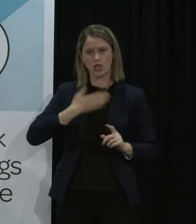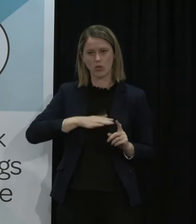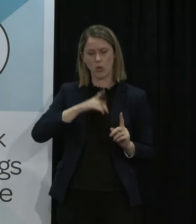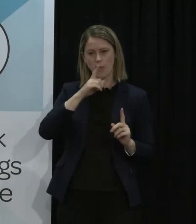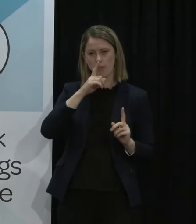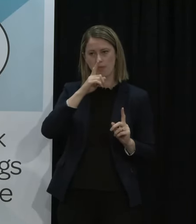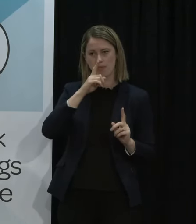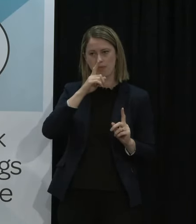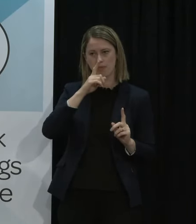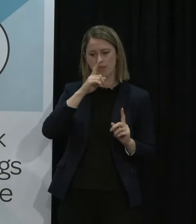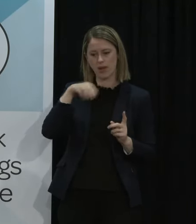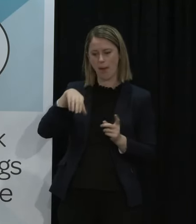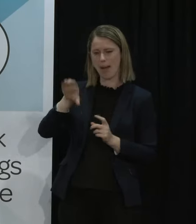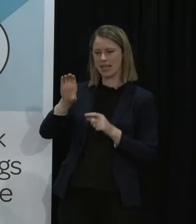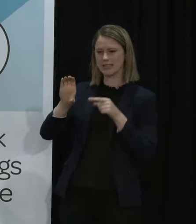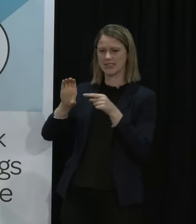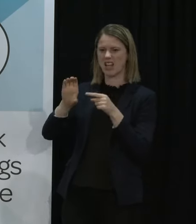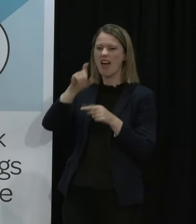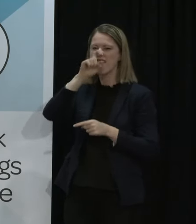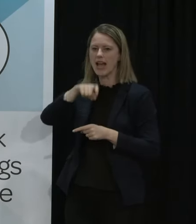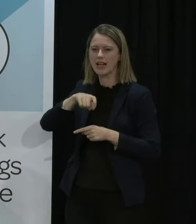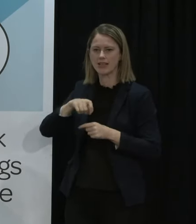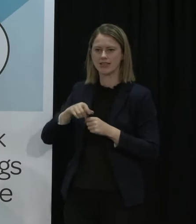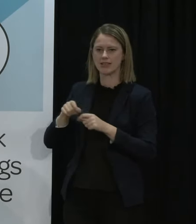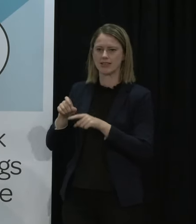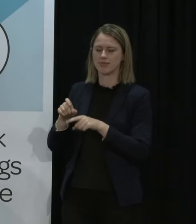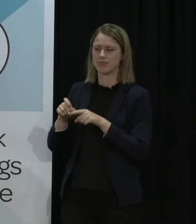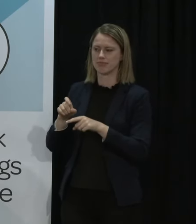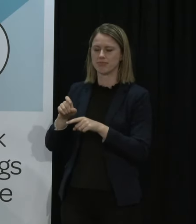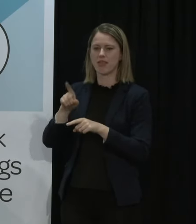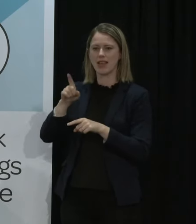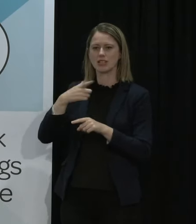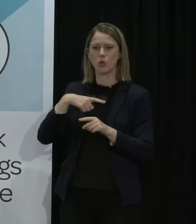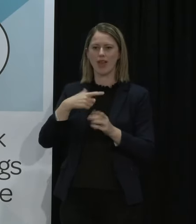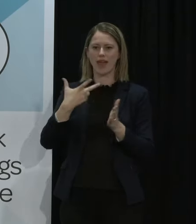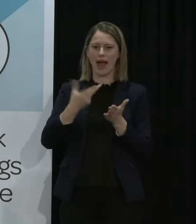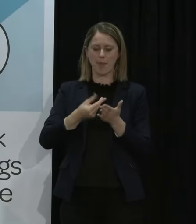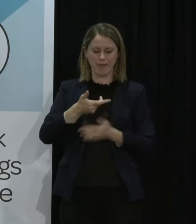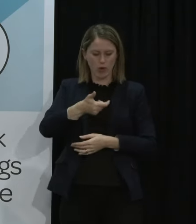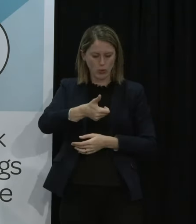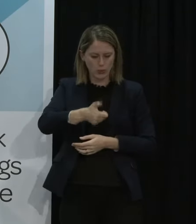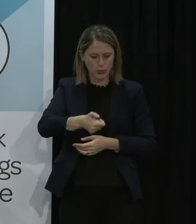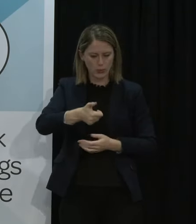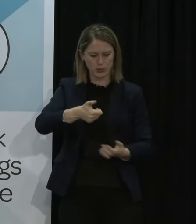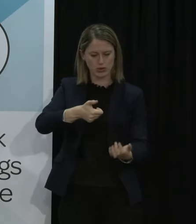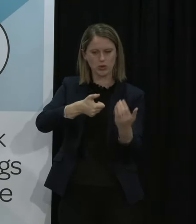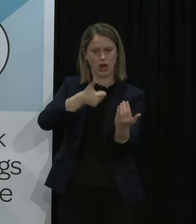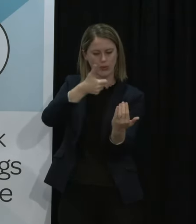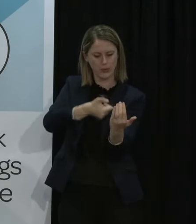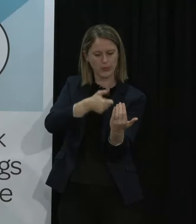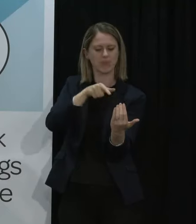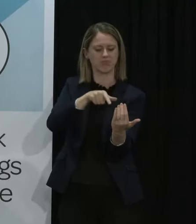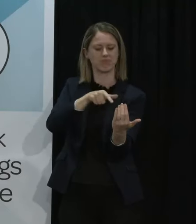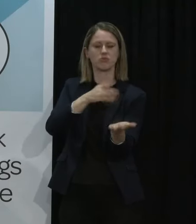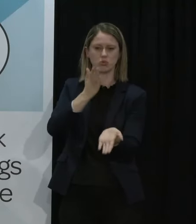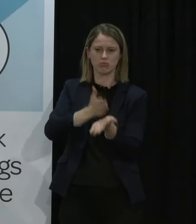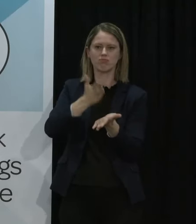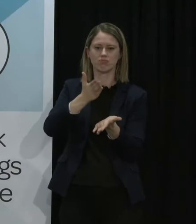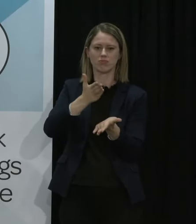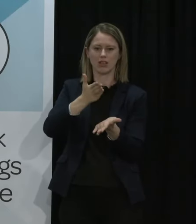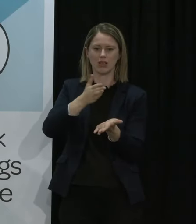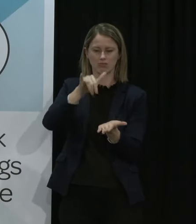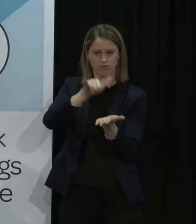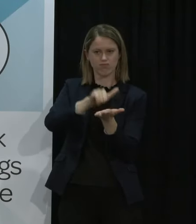a that you've got a pass that just is fake and that's where the verification app allows through QR scanning to